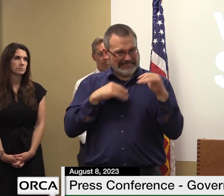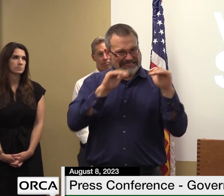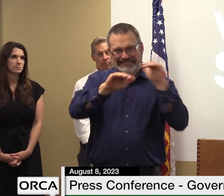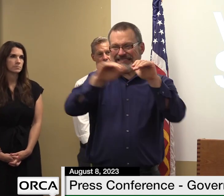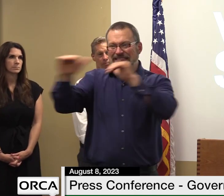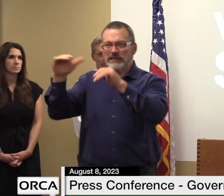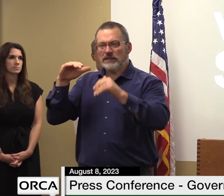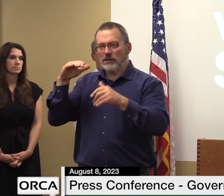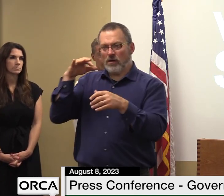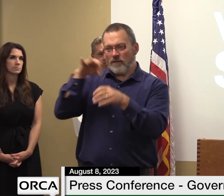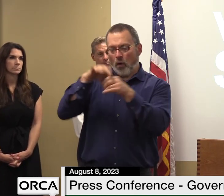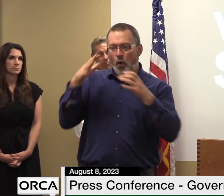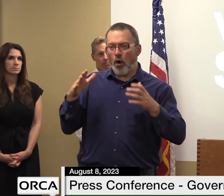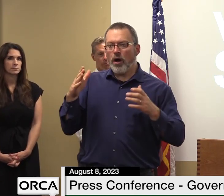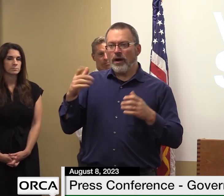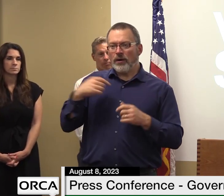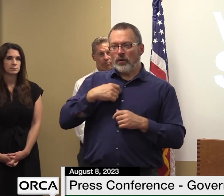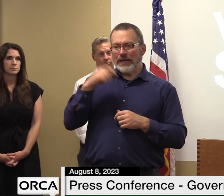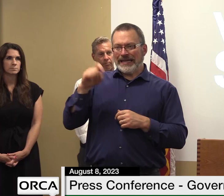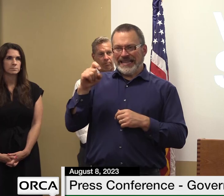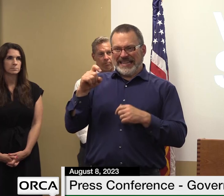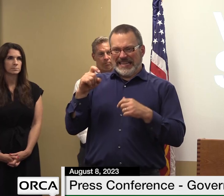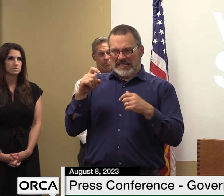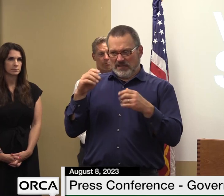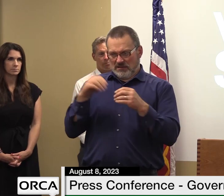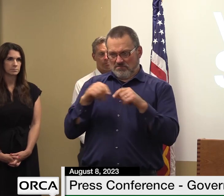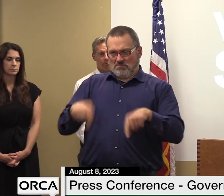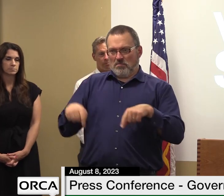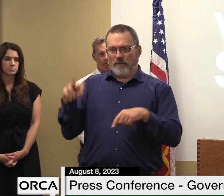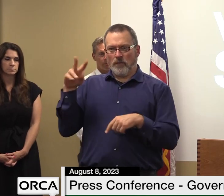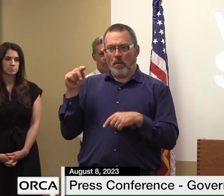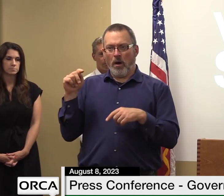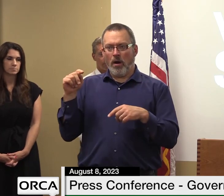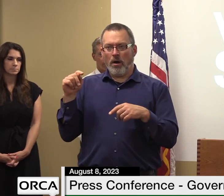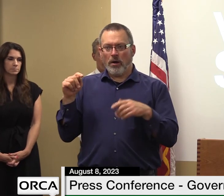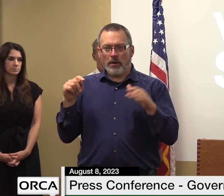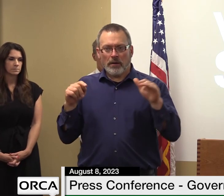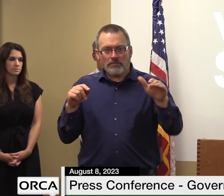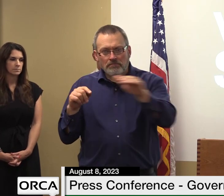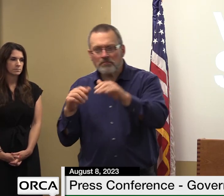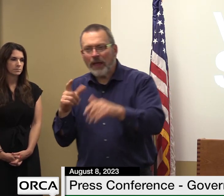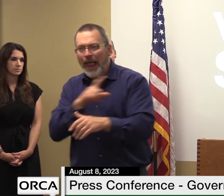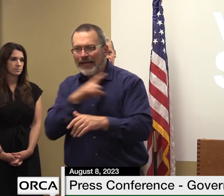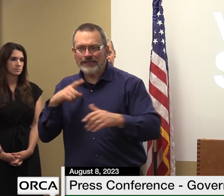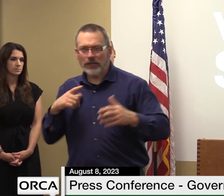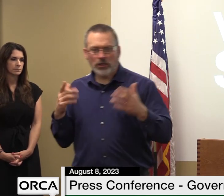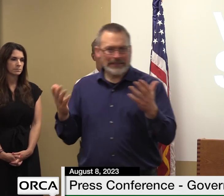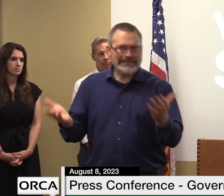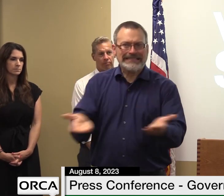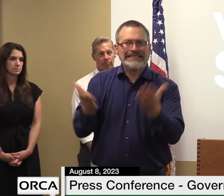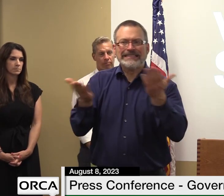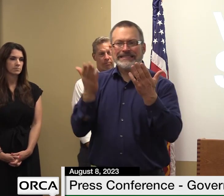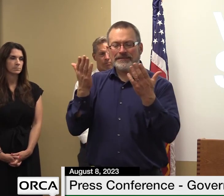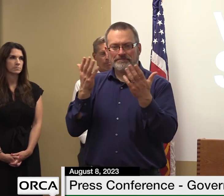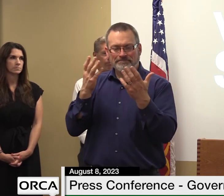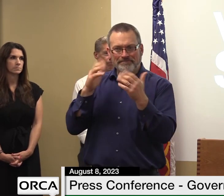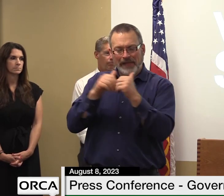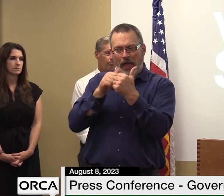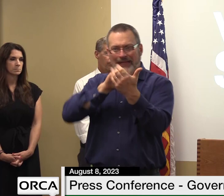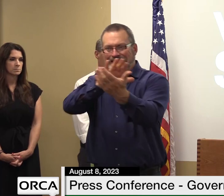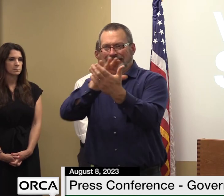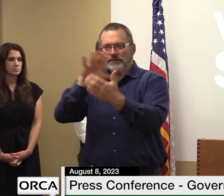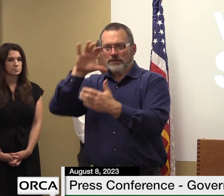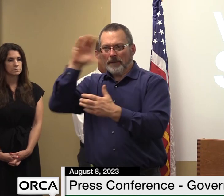voters that we need to do this in vermont and they're going to be pushing lawmakers in the next session to try to find a way to do that does do any of these